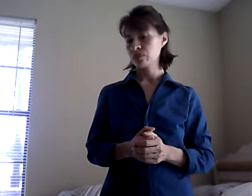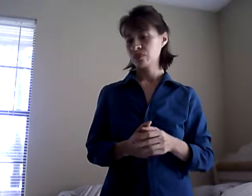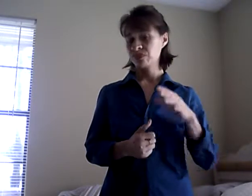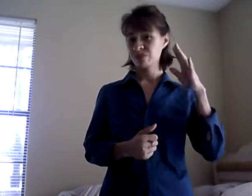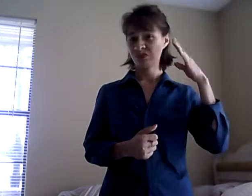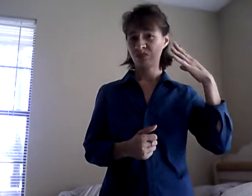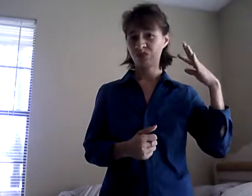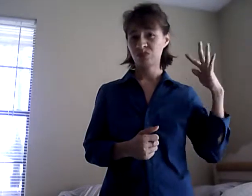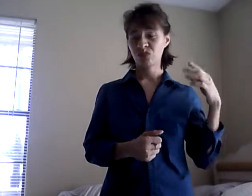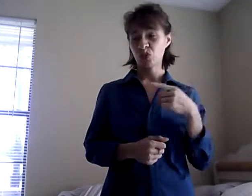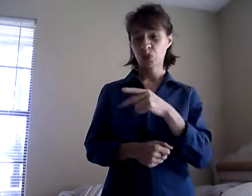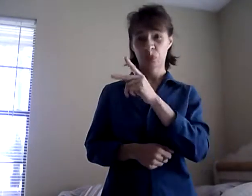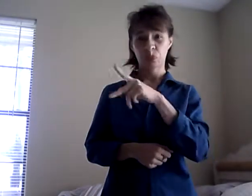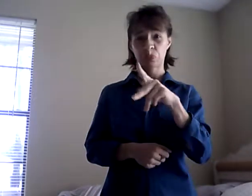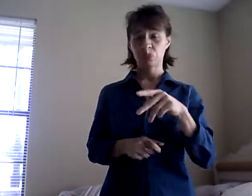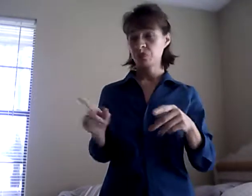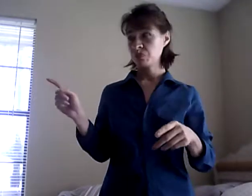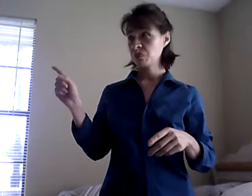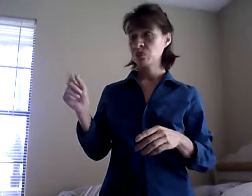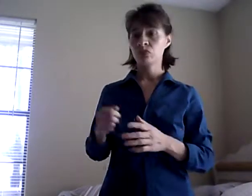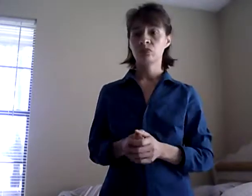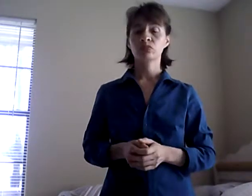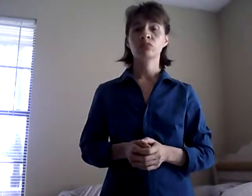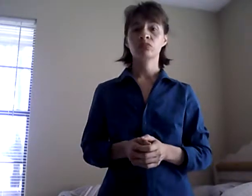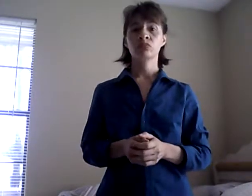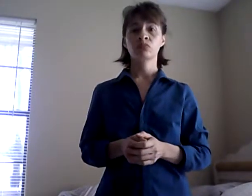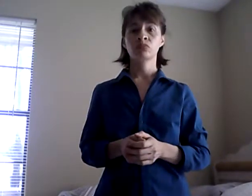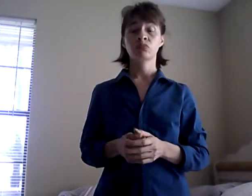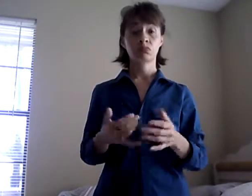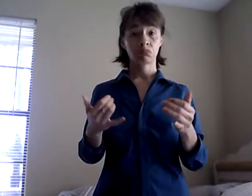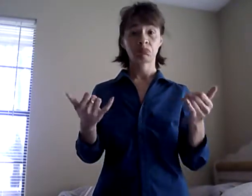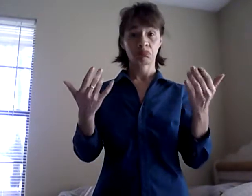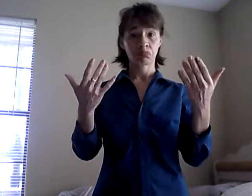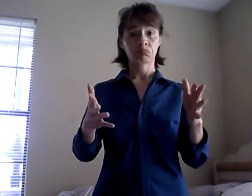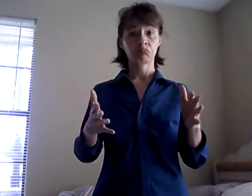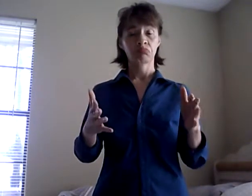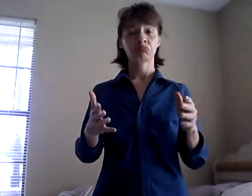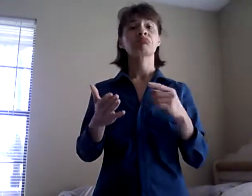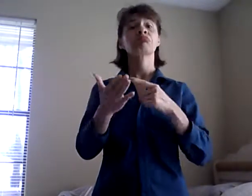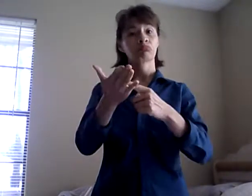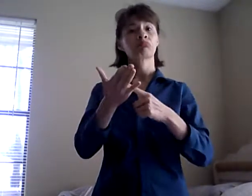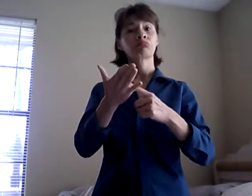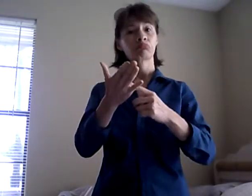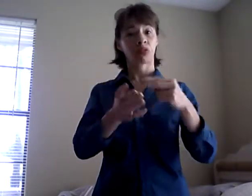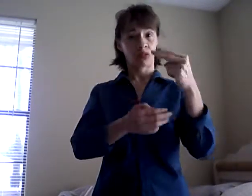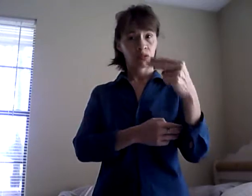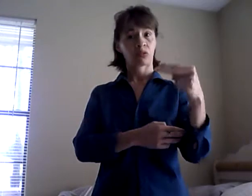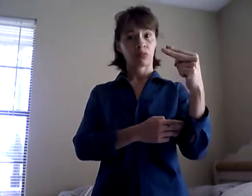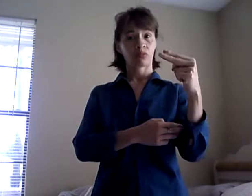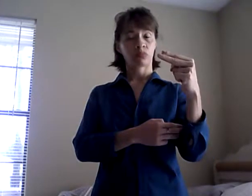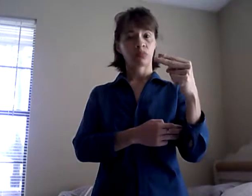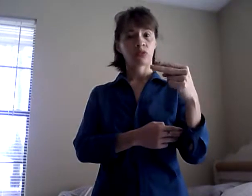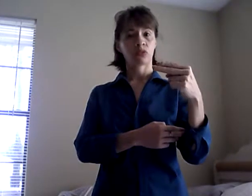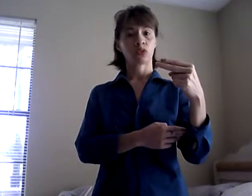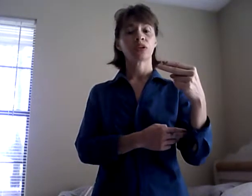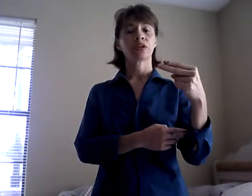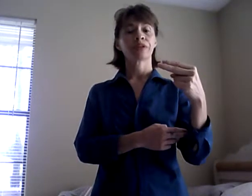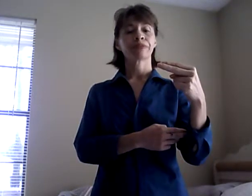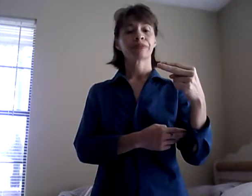I have told you a very short history about the Samaritan traditions. Now,